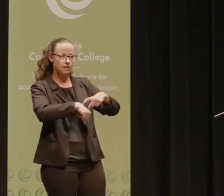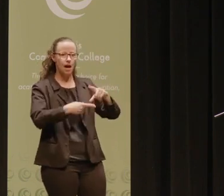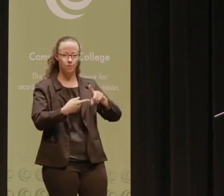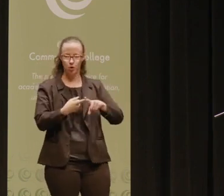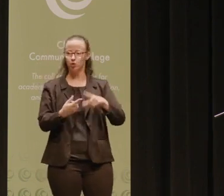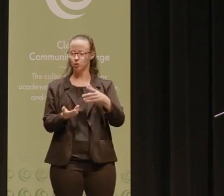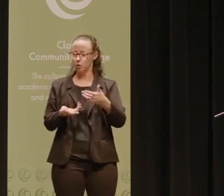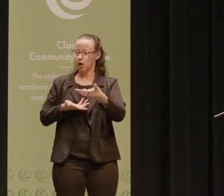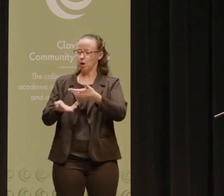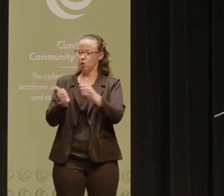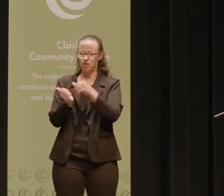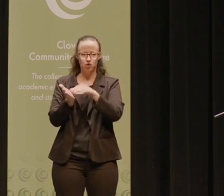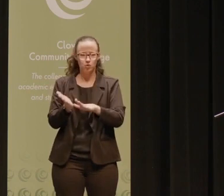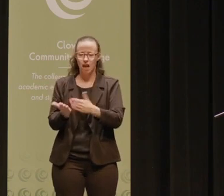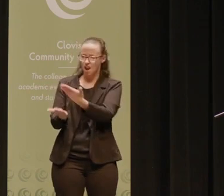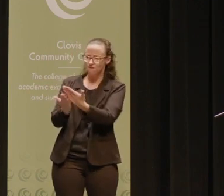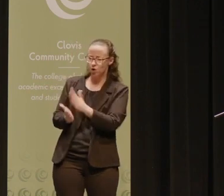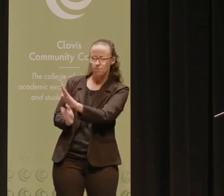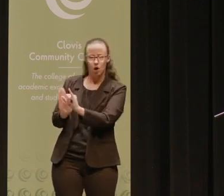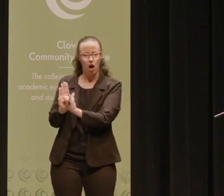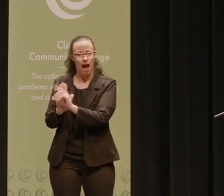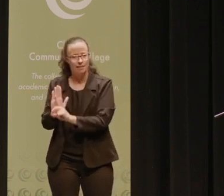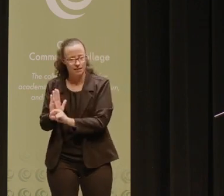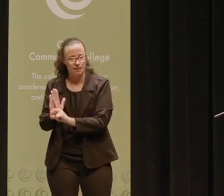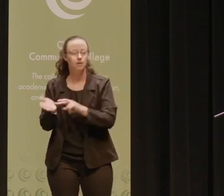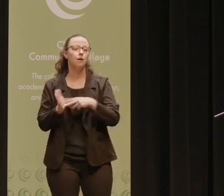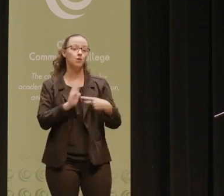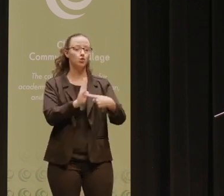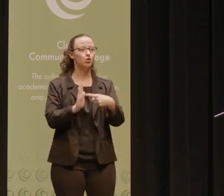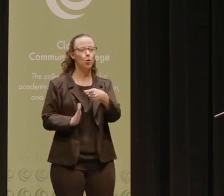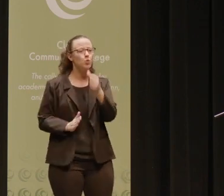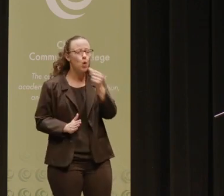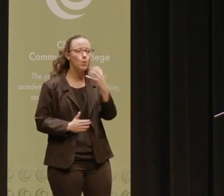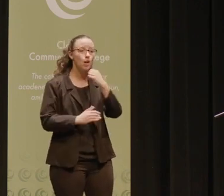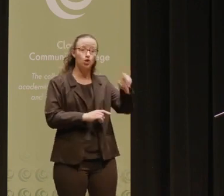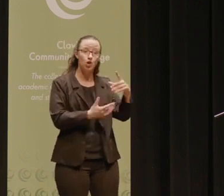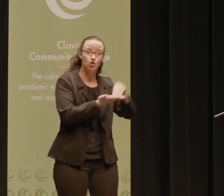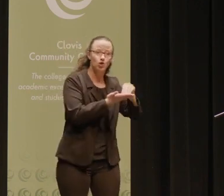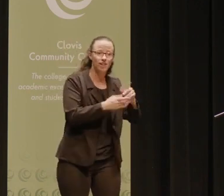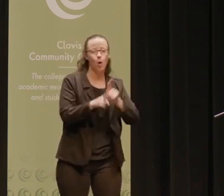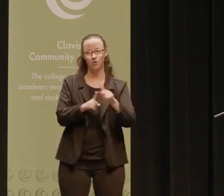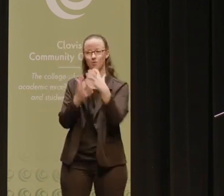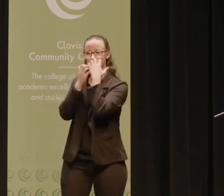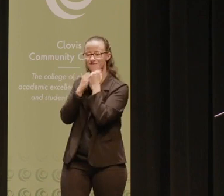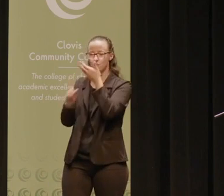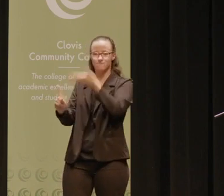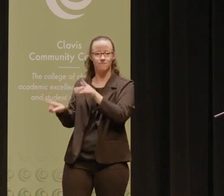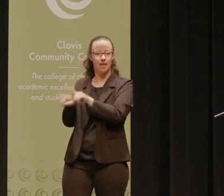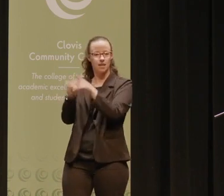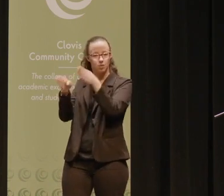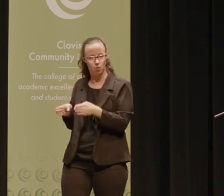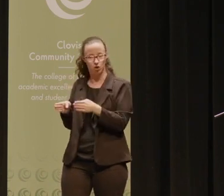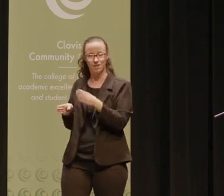students' identities in the classroom, it lets them know that you only care about their learning, but you also value who they are as people